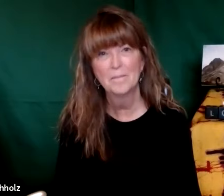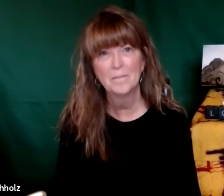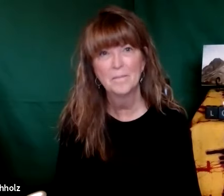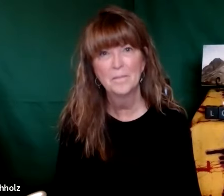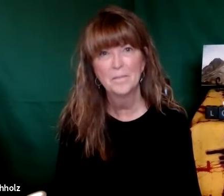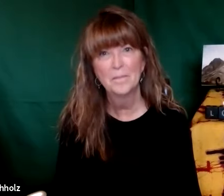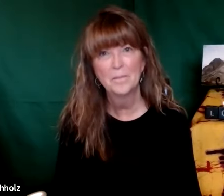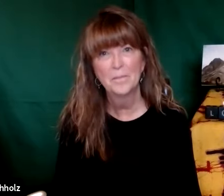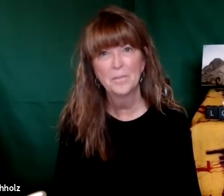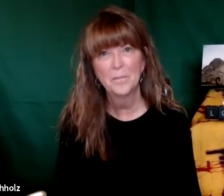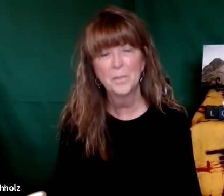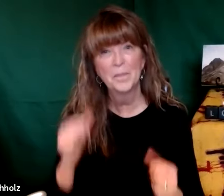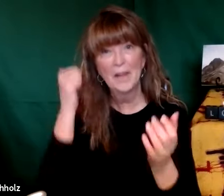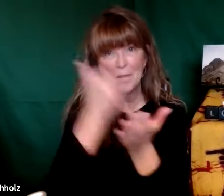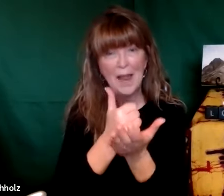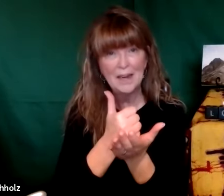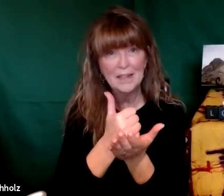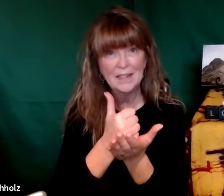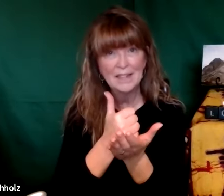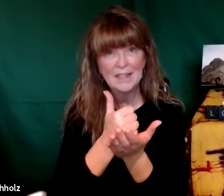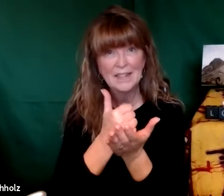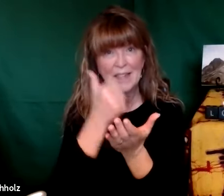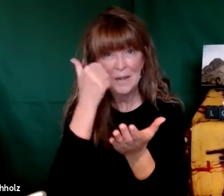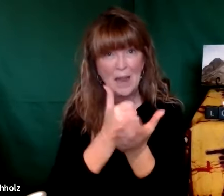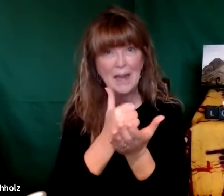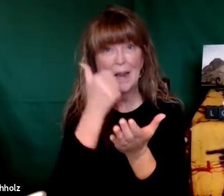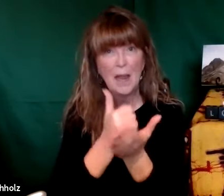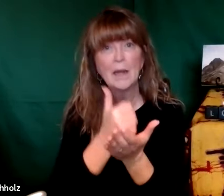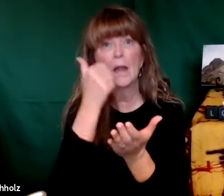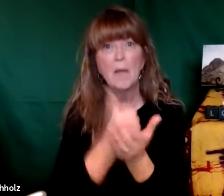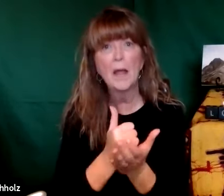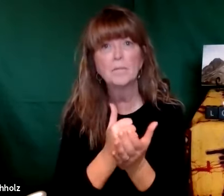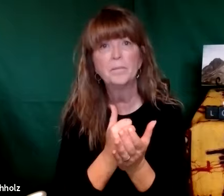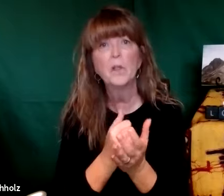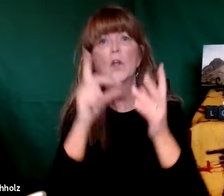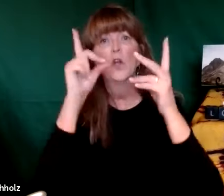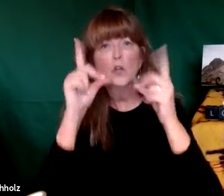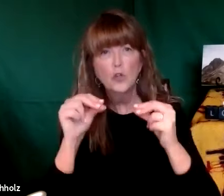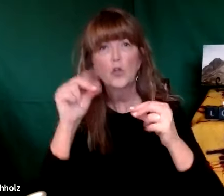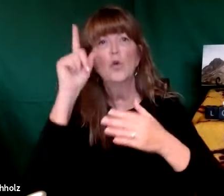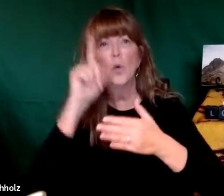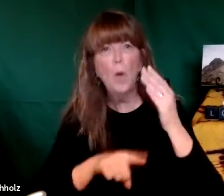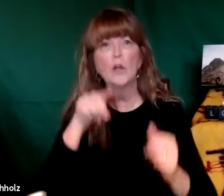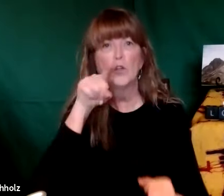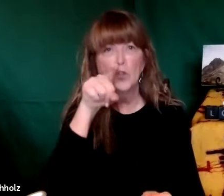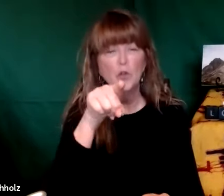we need to bring them in to sheer silence amen amen and amen